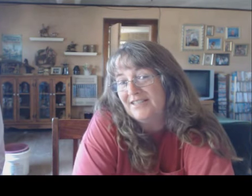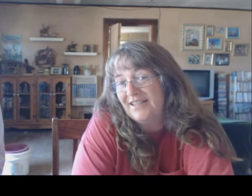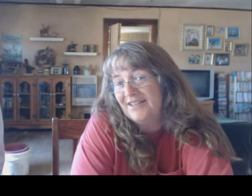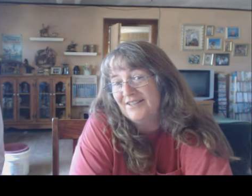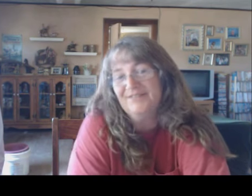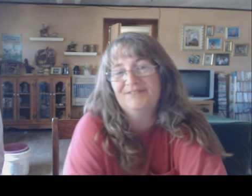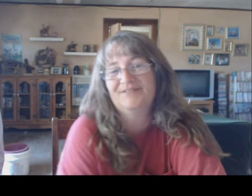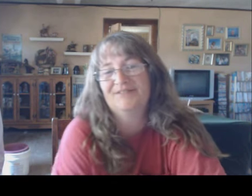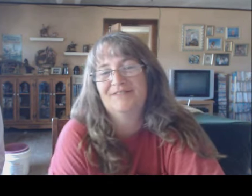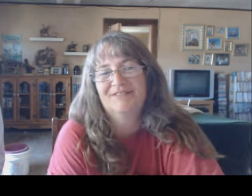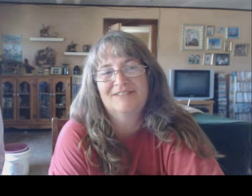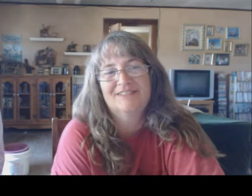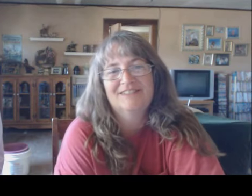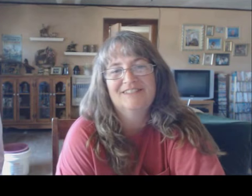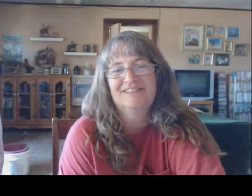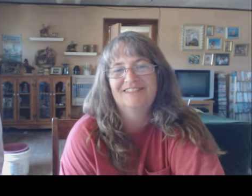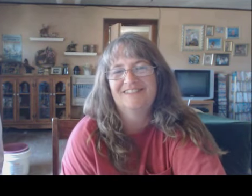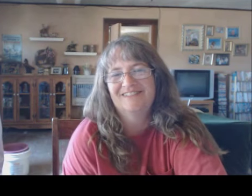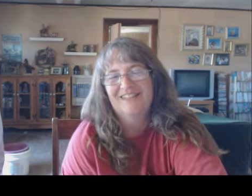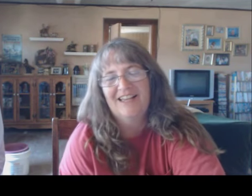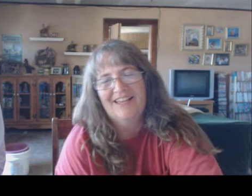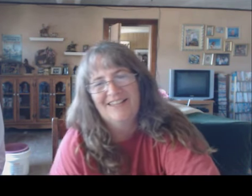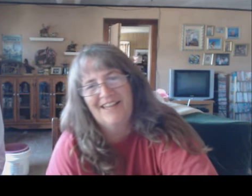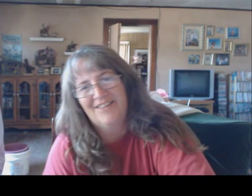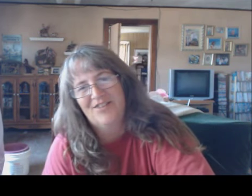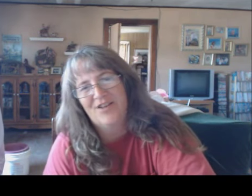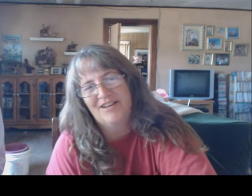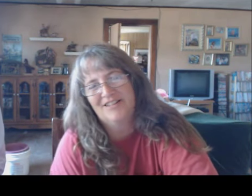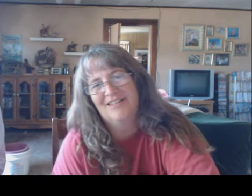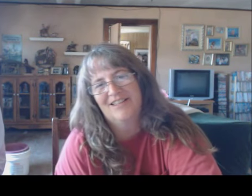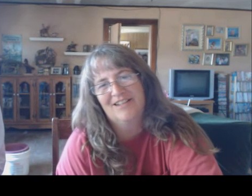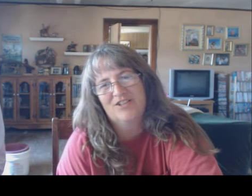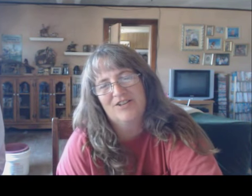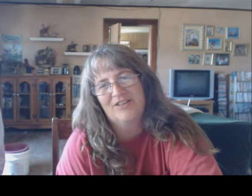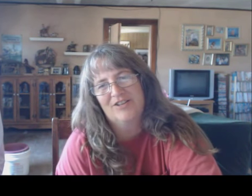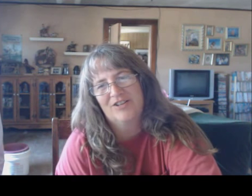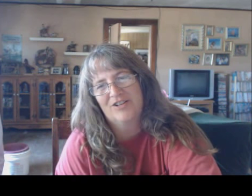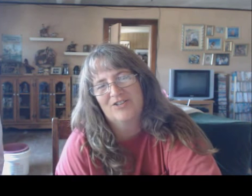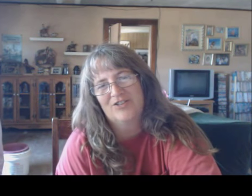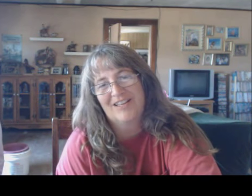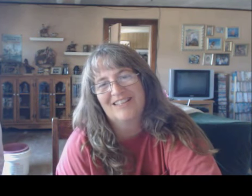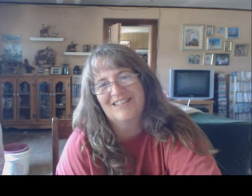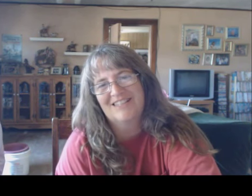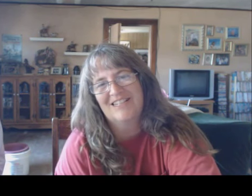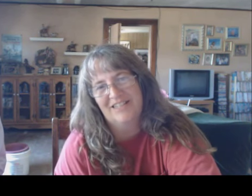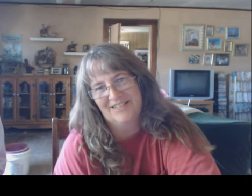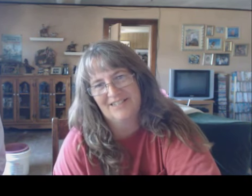up there. They're making us some ribeye steak too. Yeah, they're threatening saying that I should go down there and cook so that they can steal it.